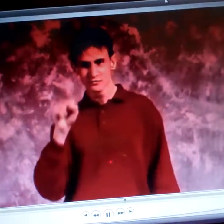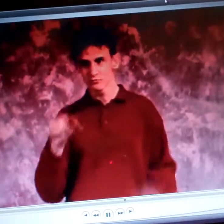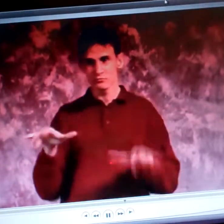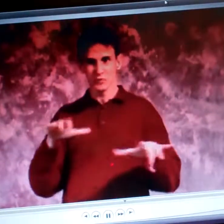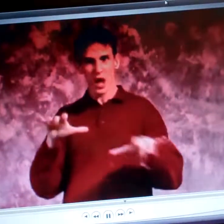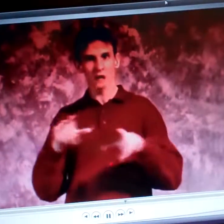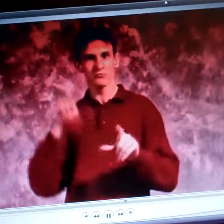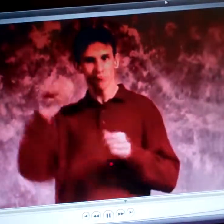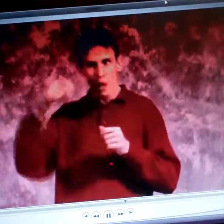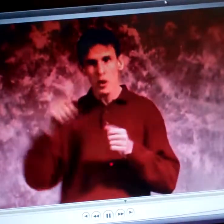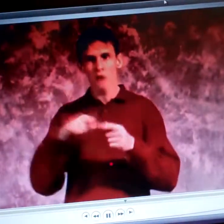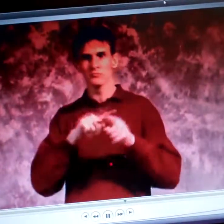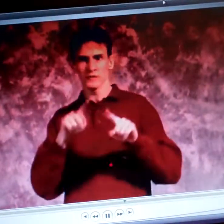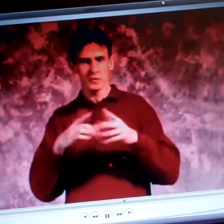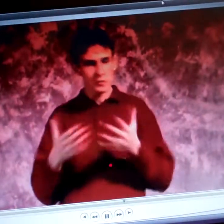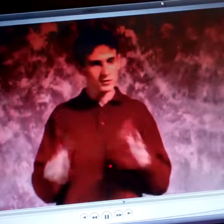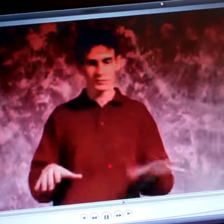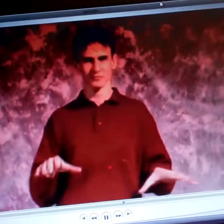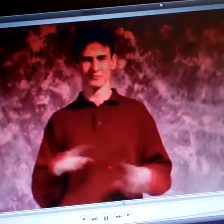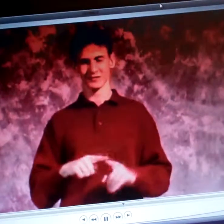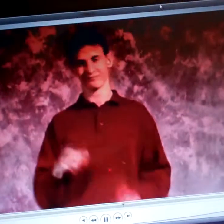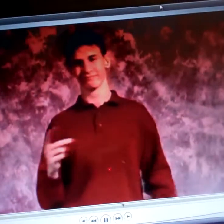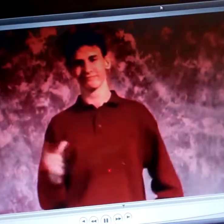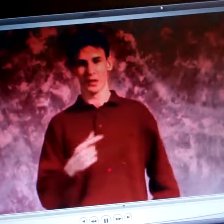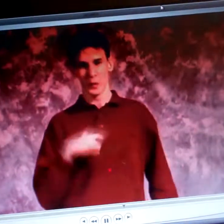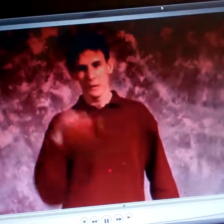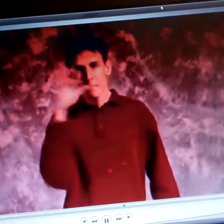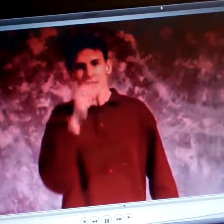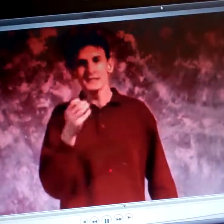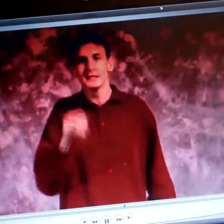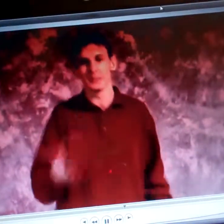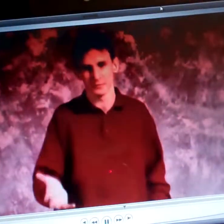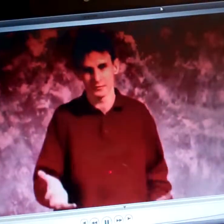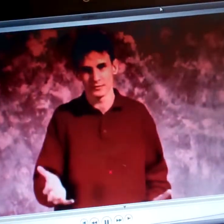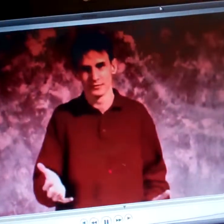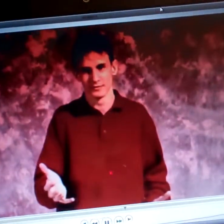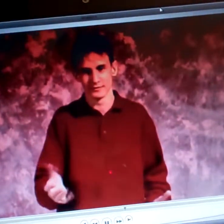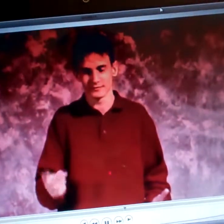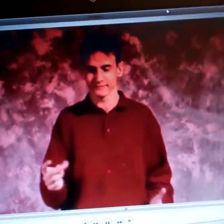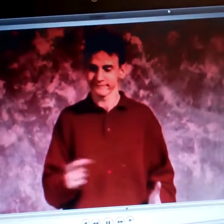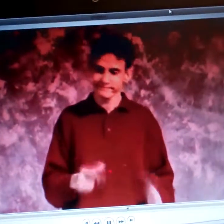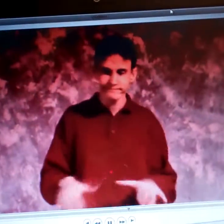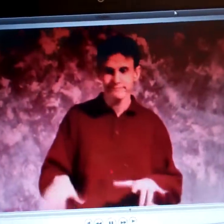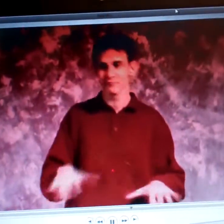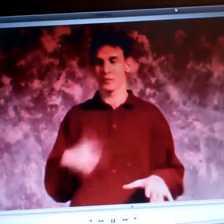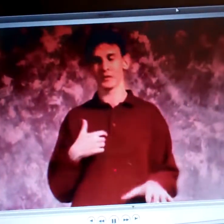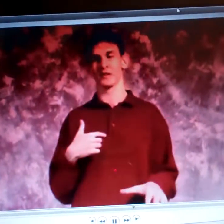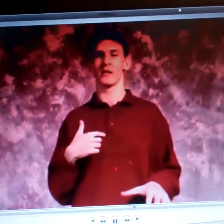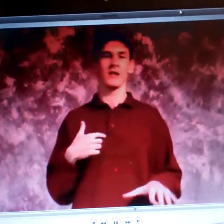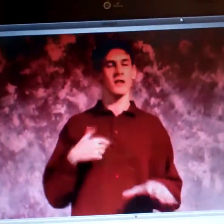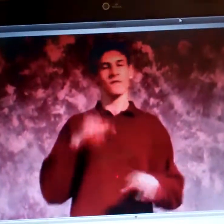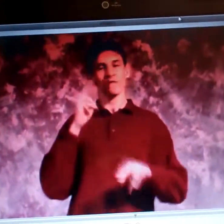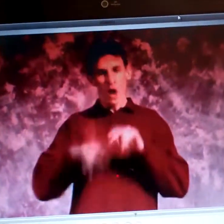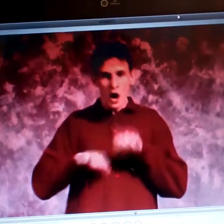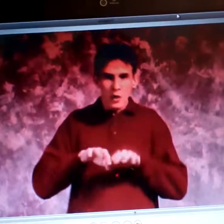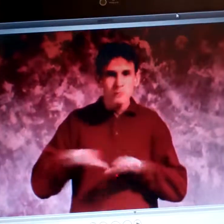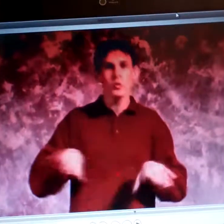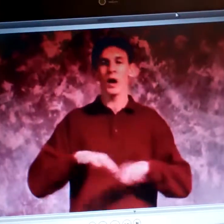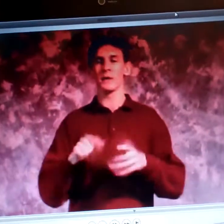And we were at Long Beach. And it's where a lot of famous things in Hollywood happen. But we didn't get to see any of